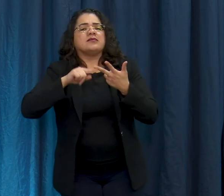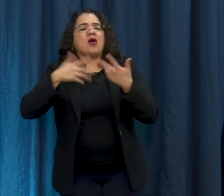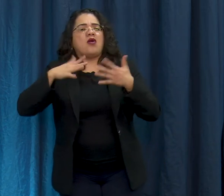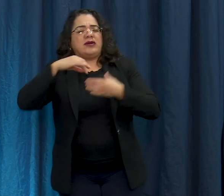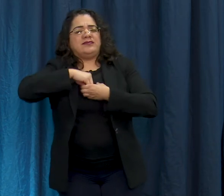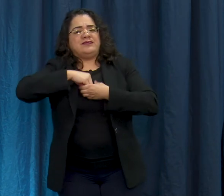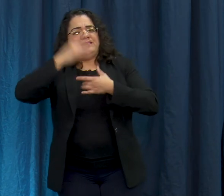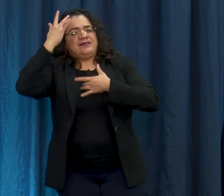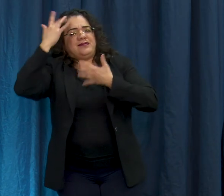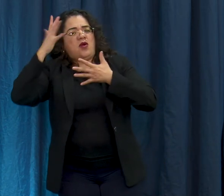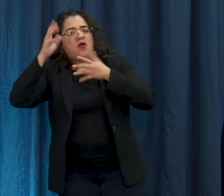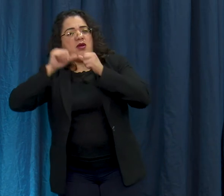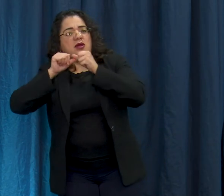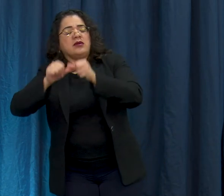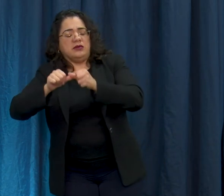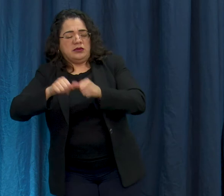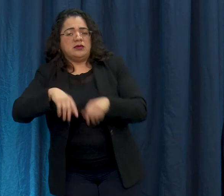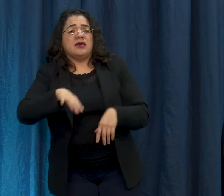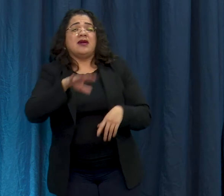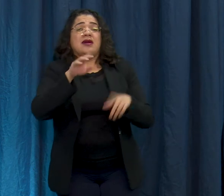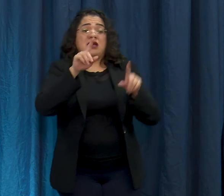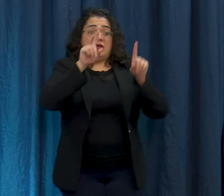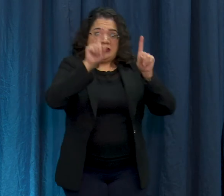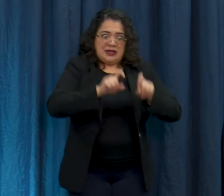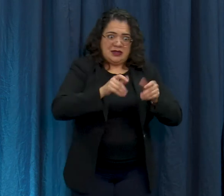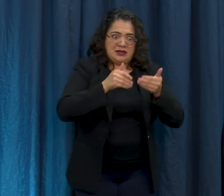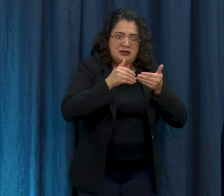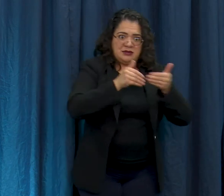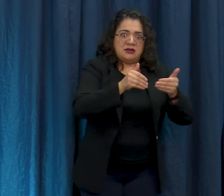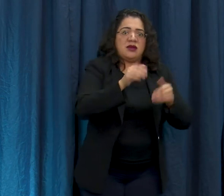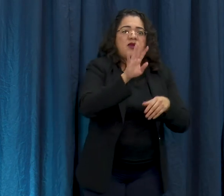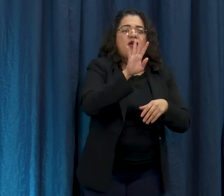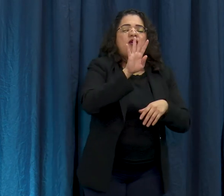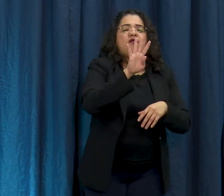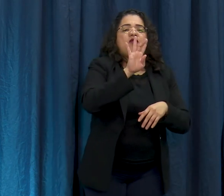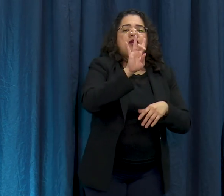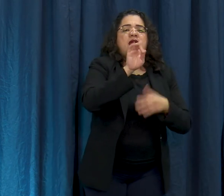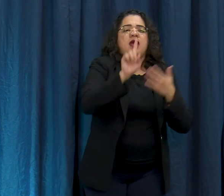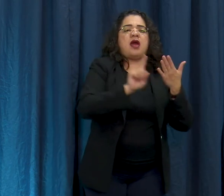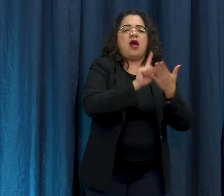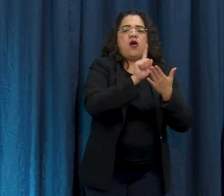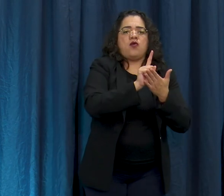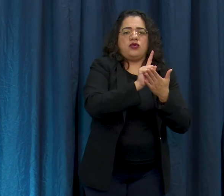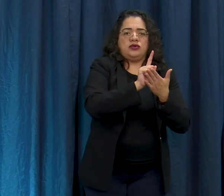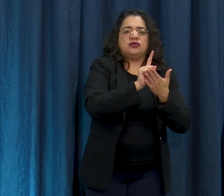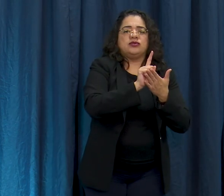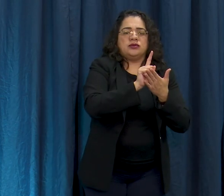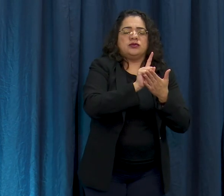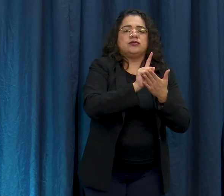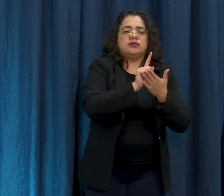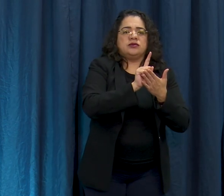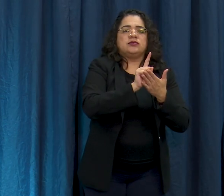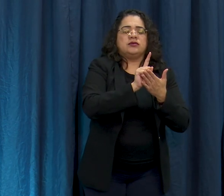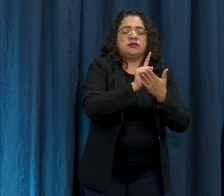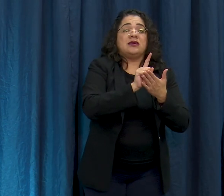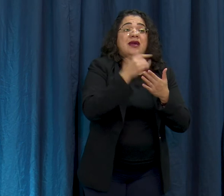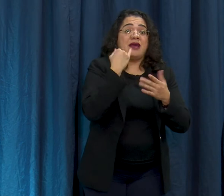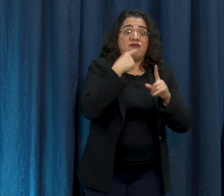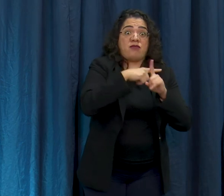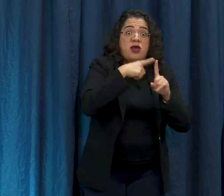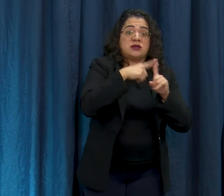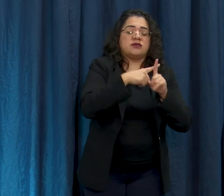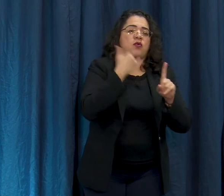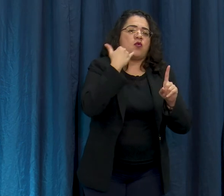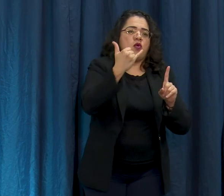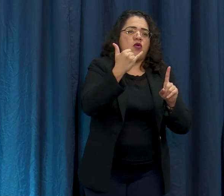prueba tardan aproximadamente cuarenta y ocho horas en procesarse las personas cuyas pruebas resulta negativa serán informadas a través del